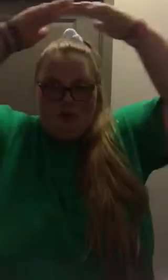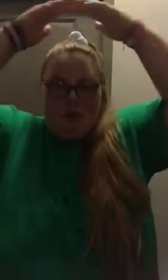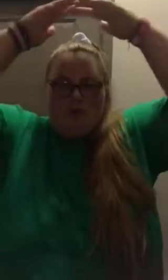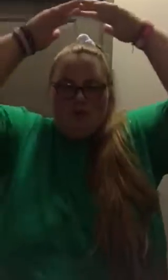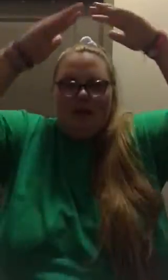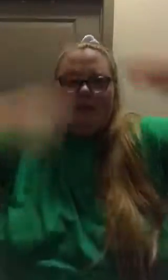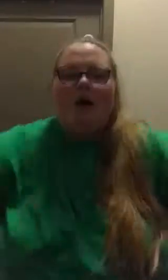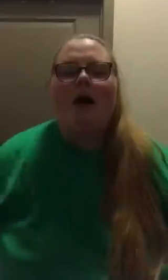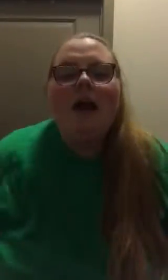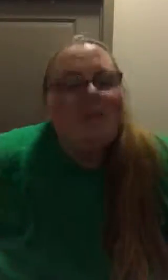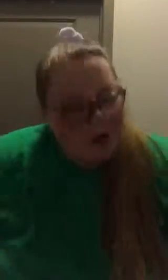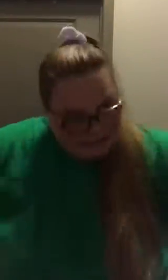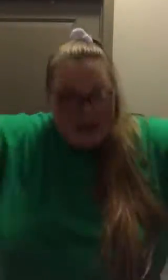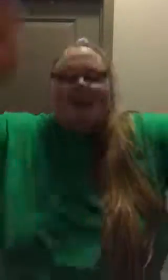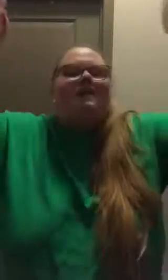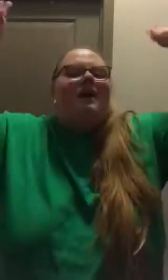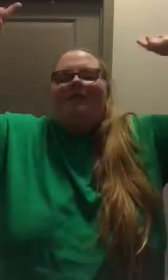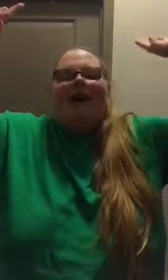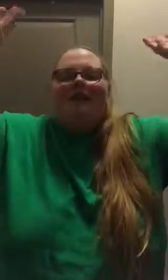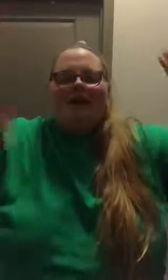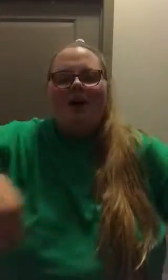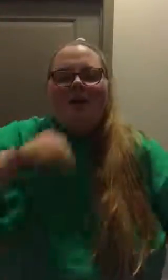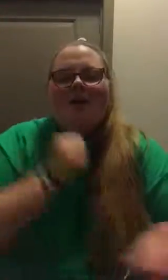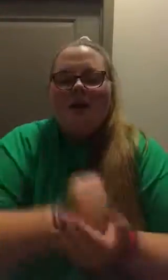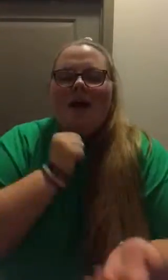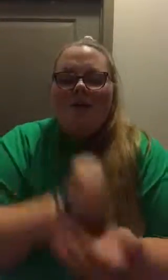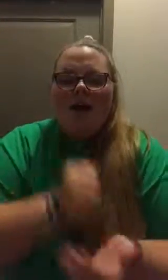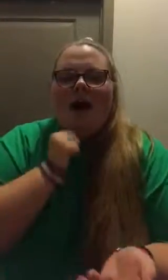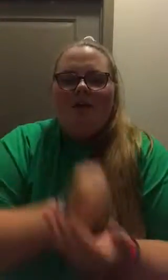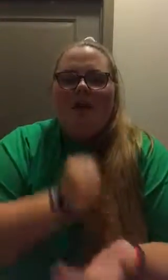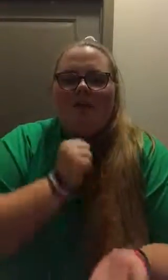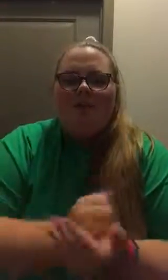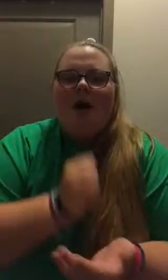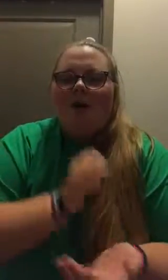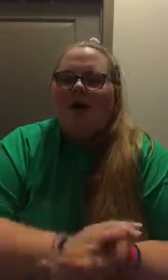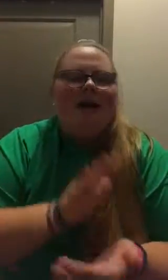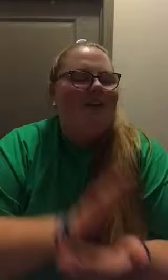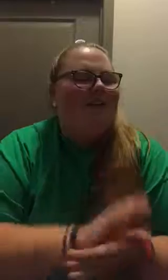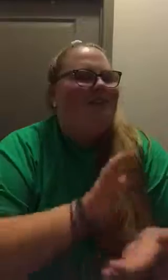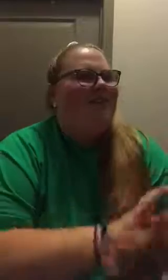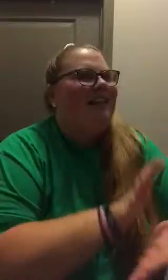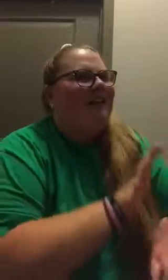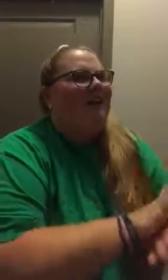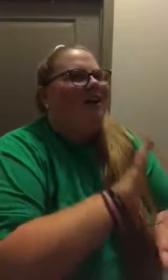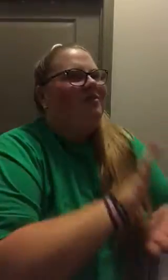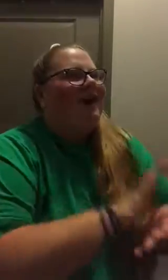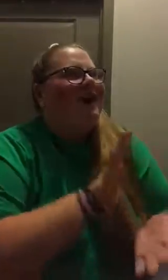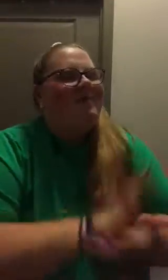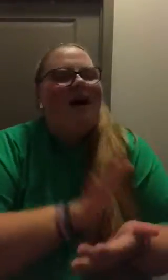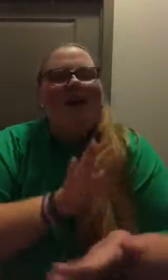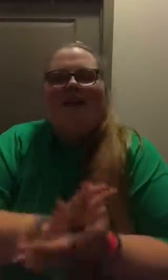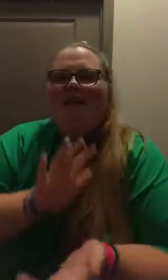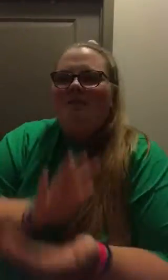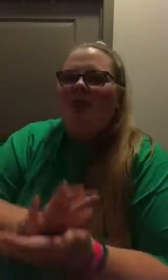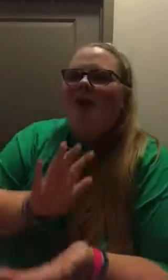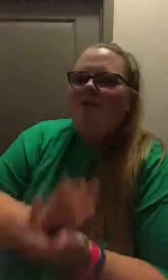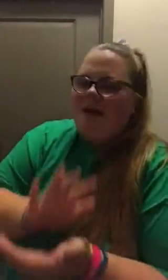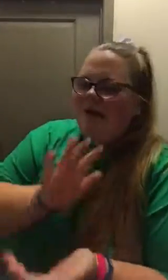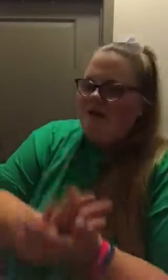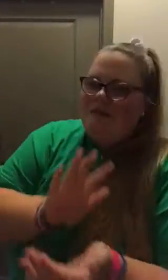tree, and the tree, and the bog, bogs down in the valley, y'all. Rare bog, ratlin' bog, way down in the valley,'all. Rare bog, ratlin' bog, way down in